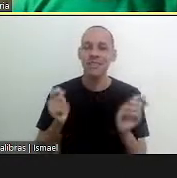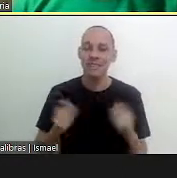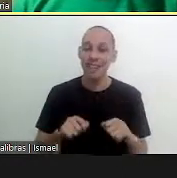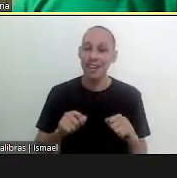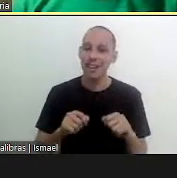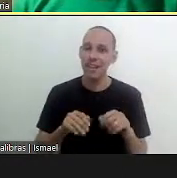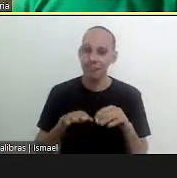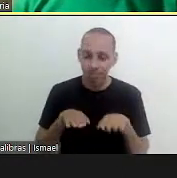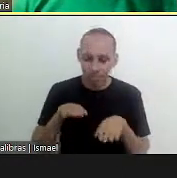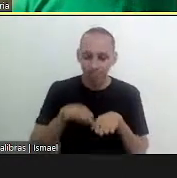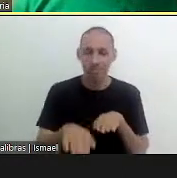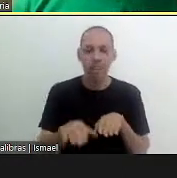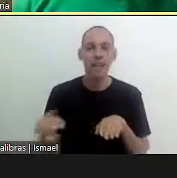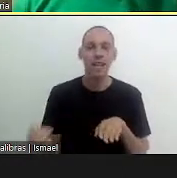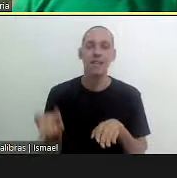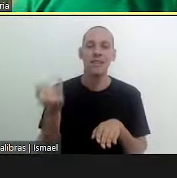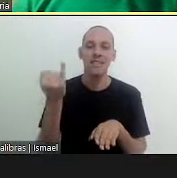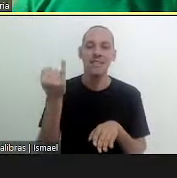important step